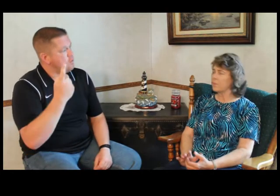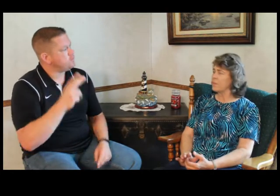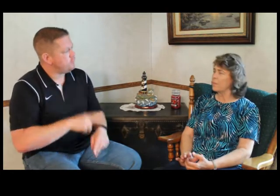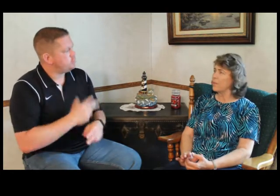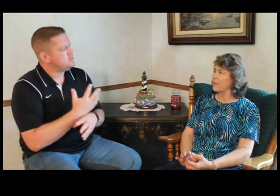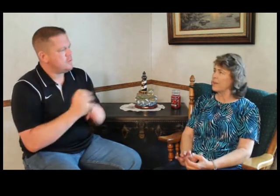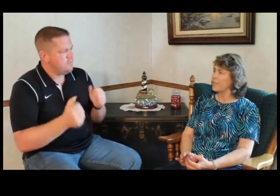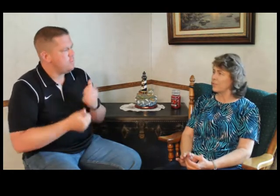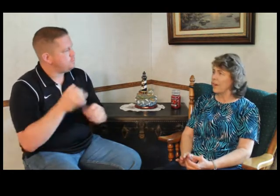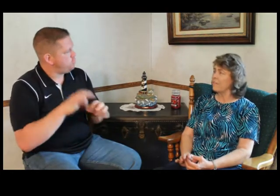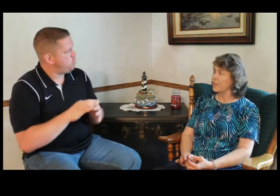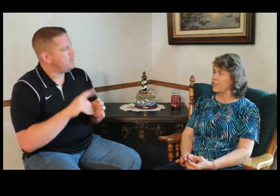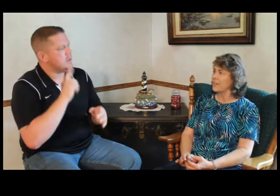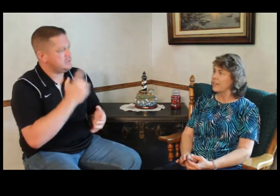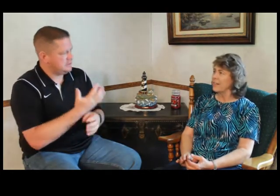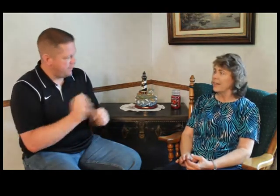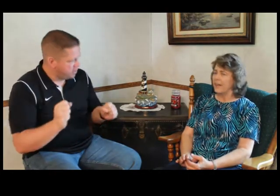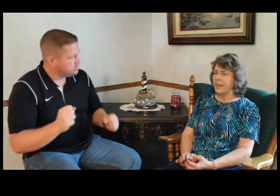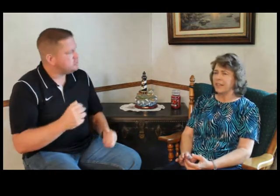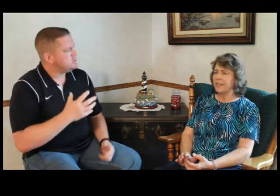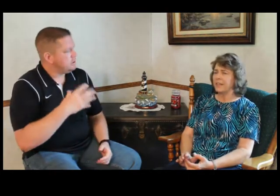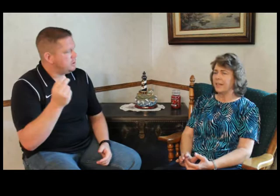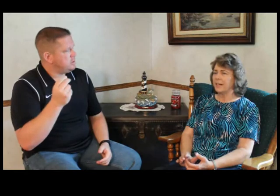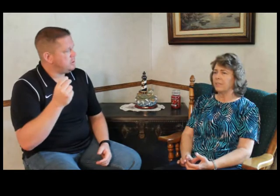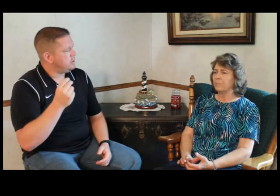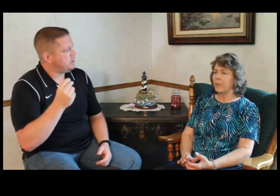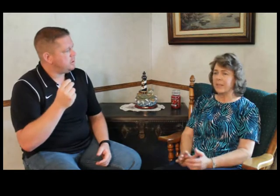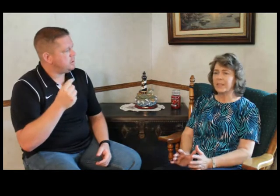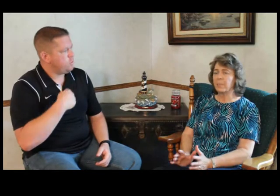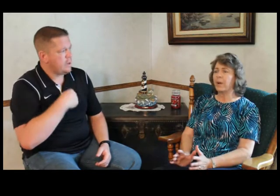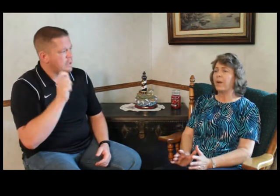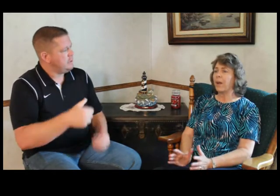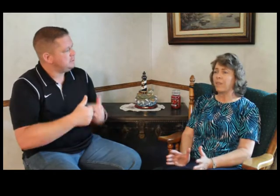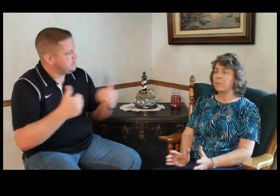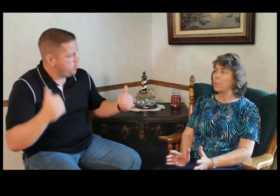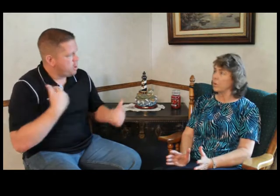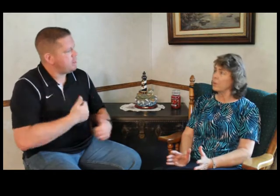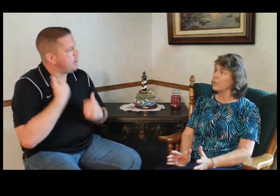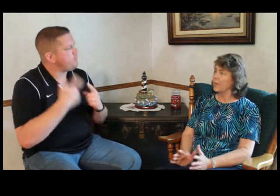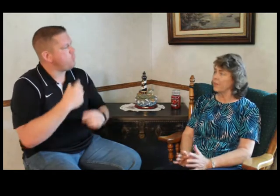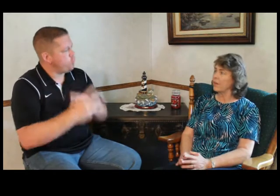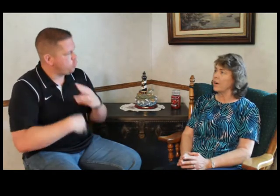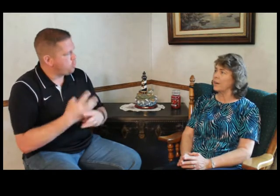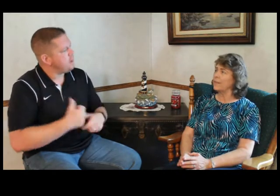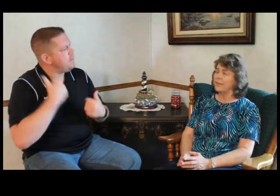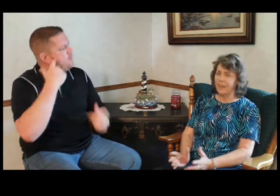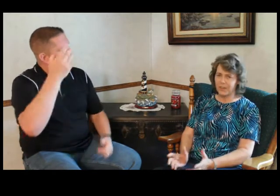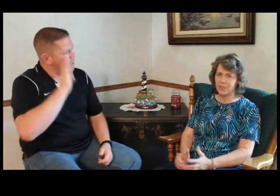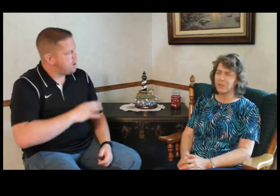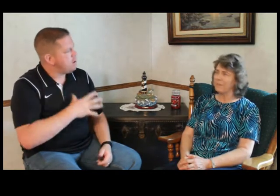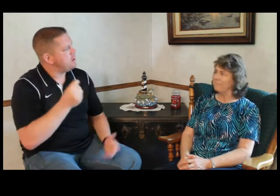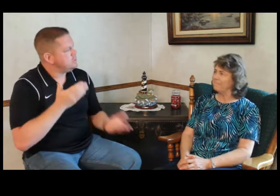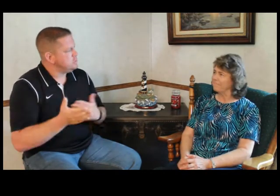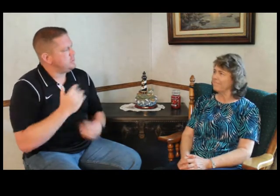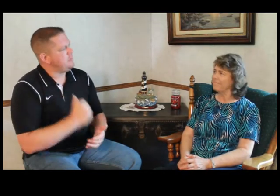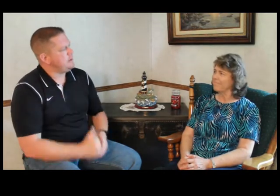the most important thing is there's salvation. And then we need to separate our lives from the world and live for God and serve him. Amen.